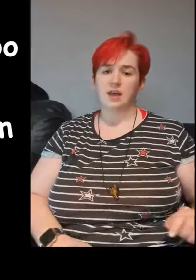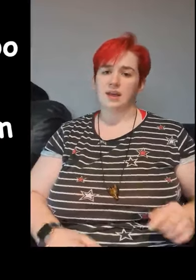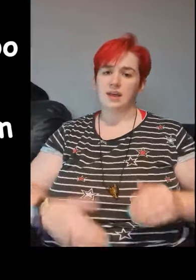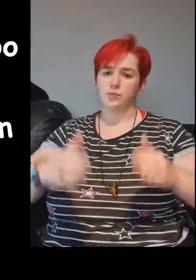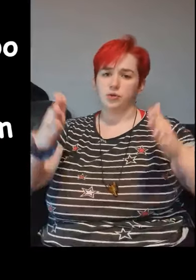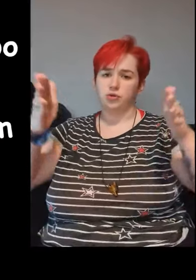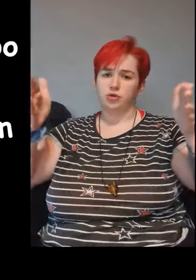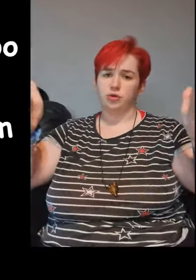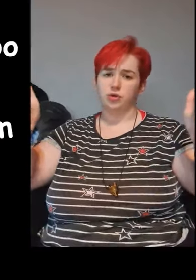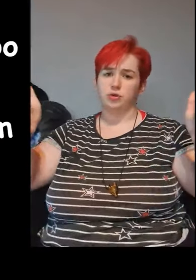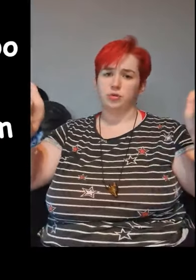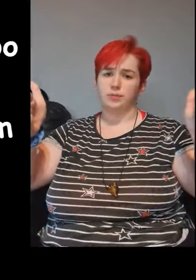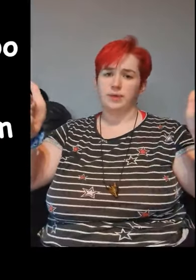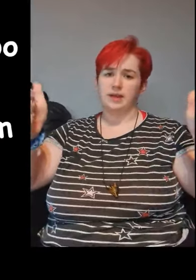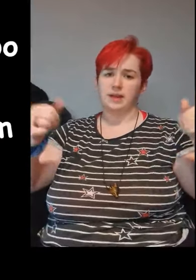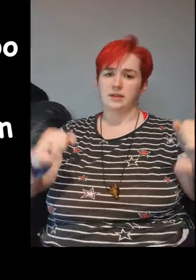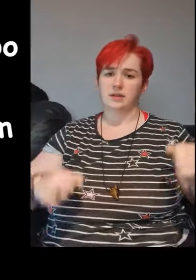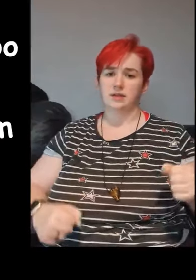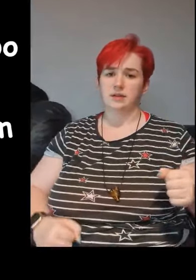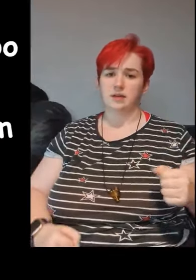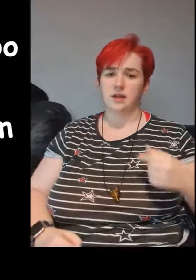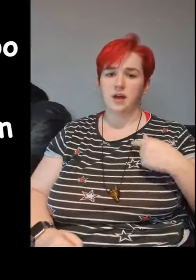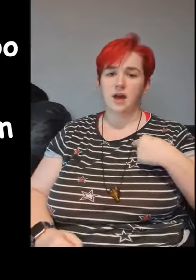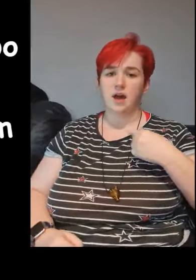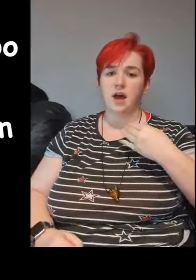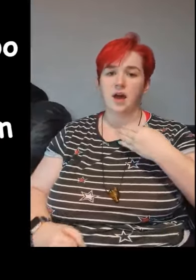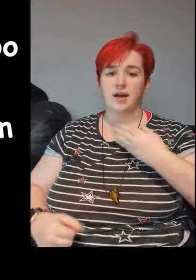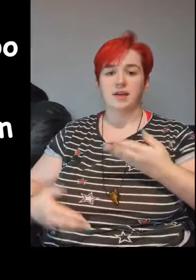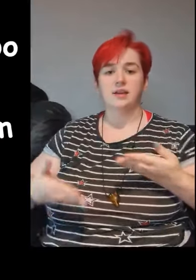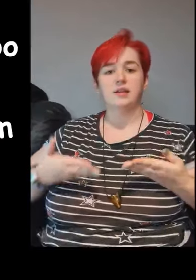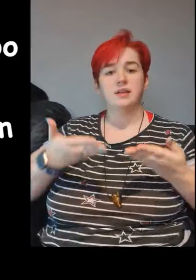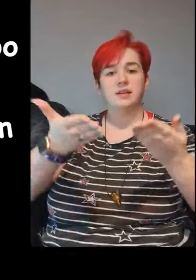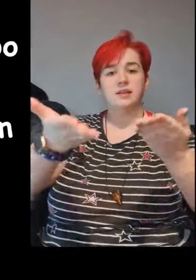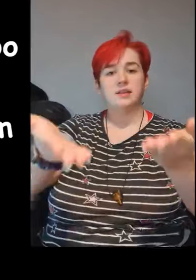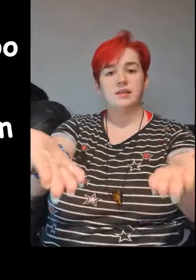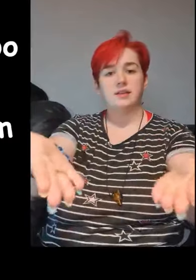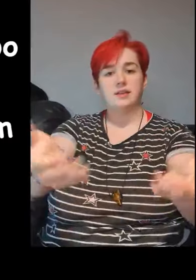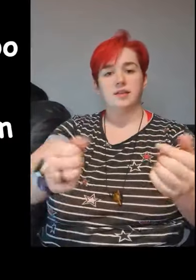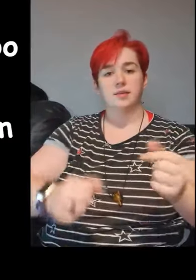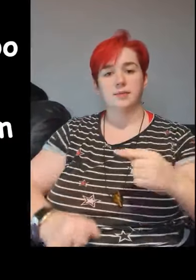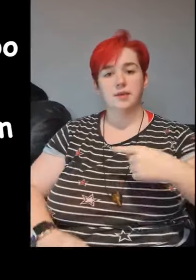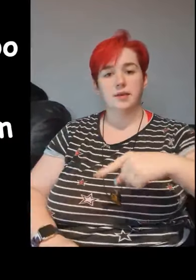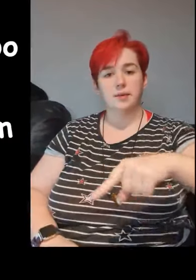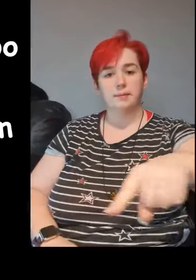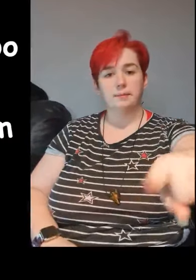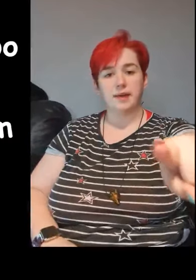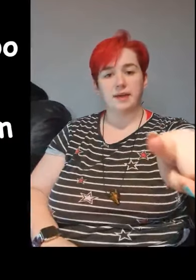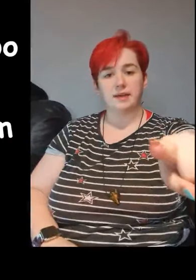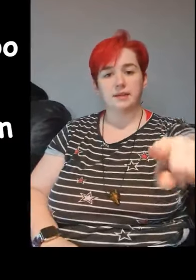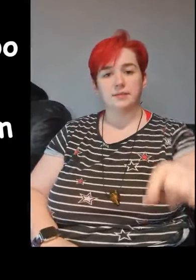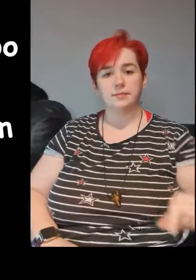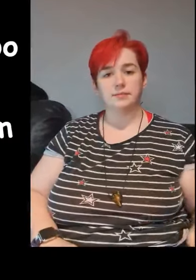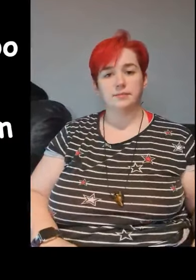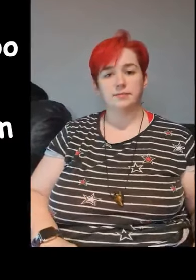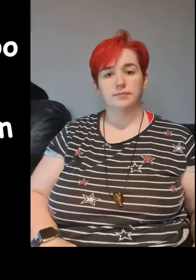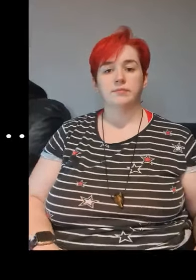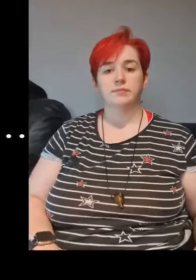he was too big I sent him back